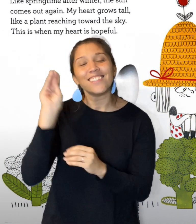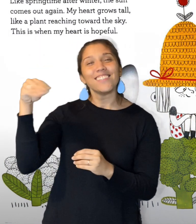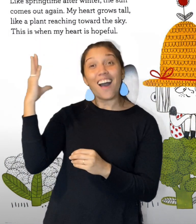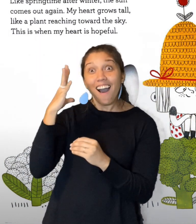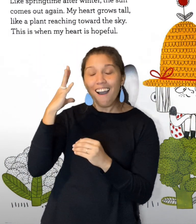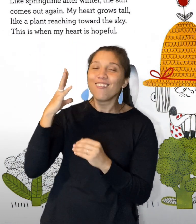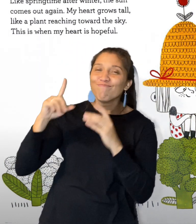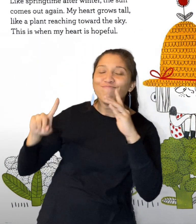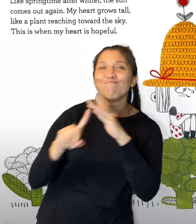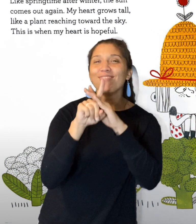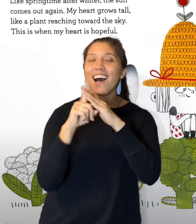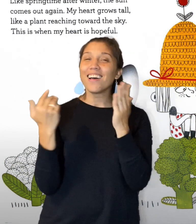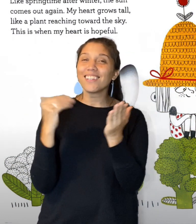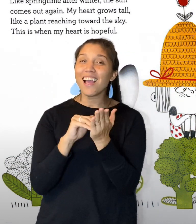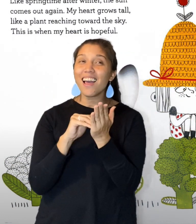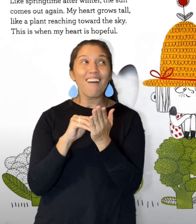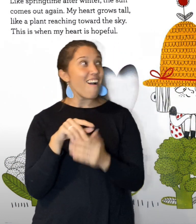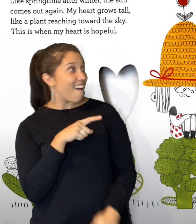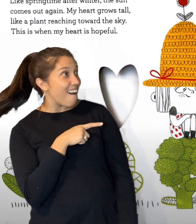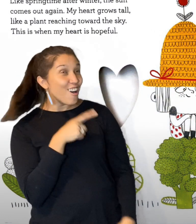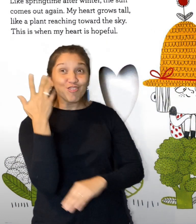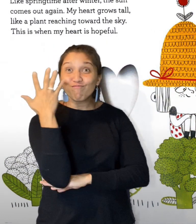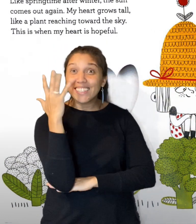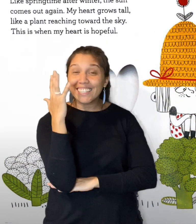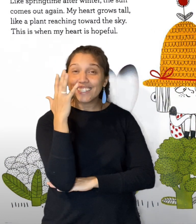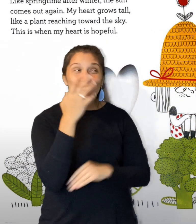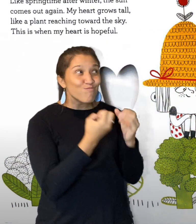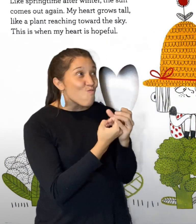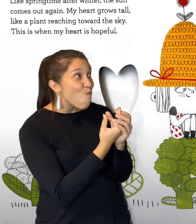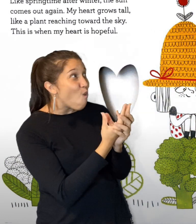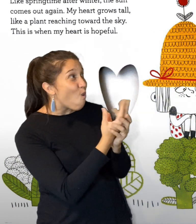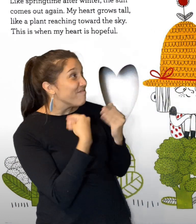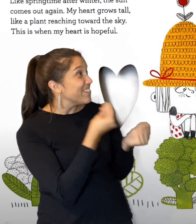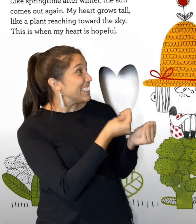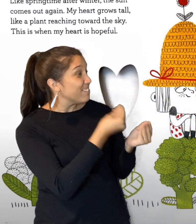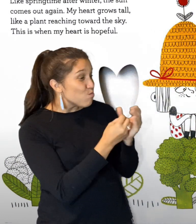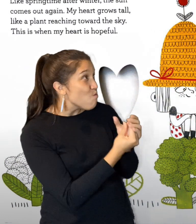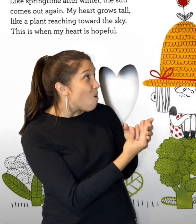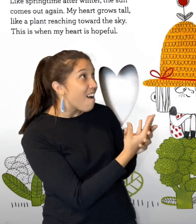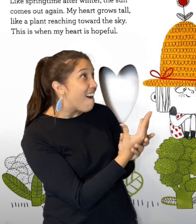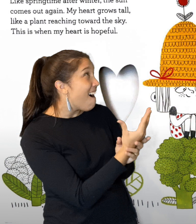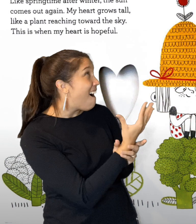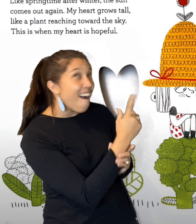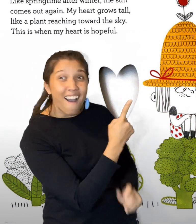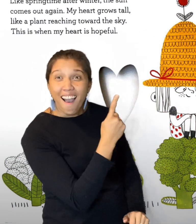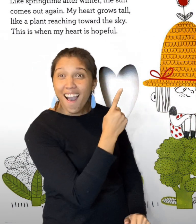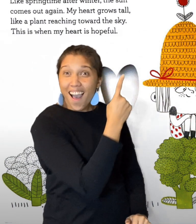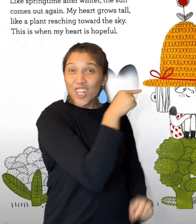The sun comes out again. My heart grows tall like a plant reaching toward